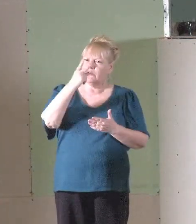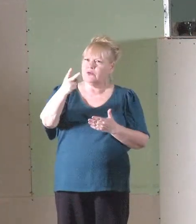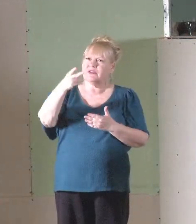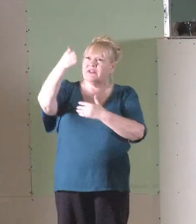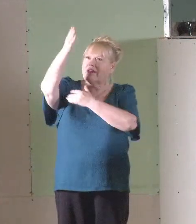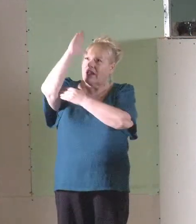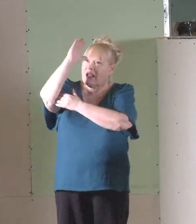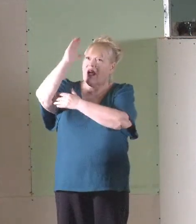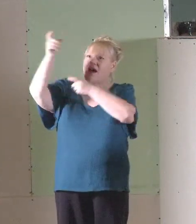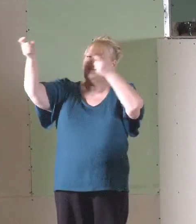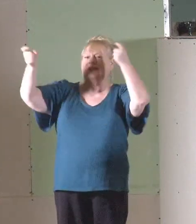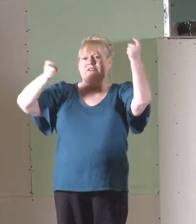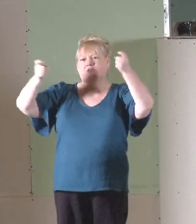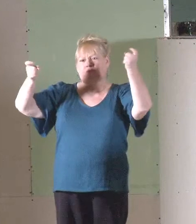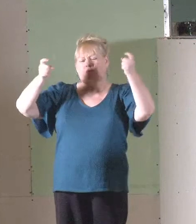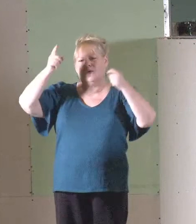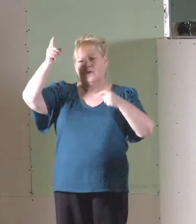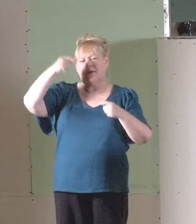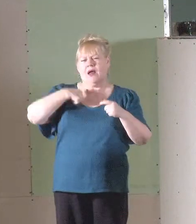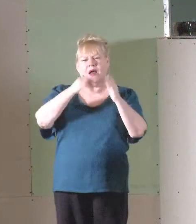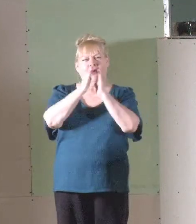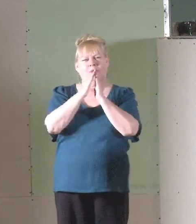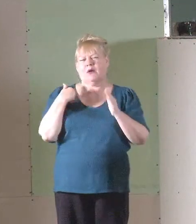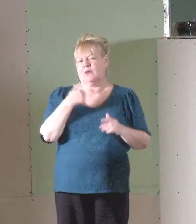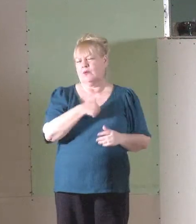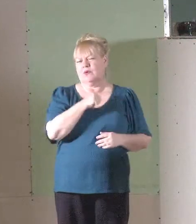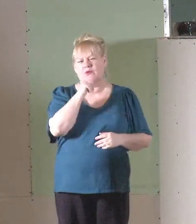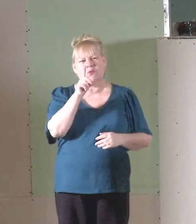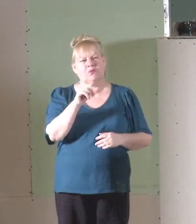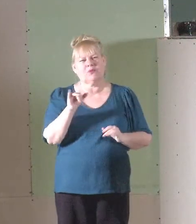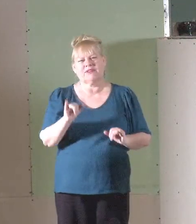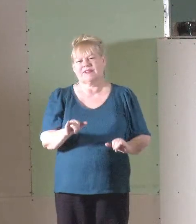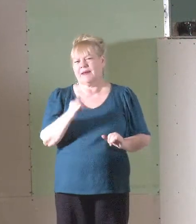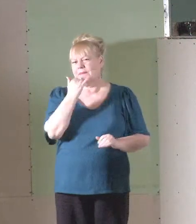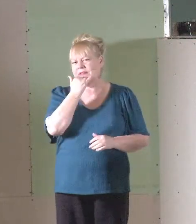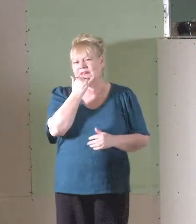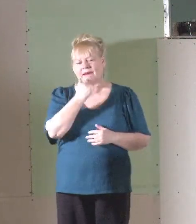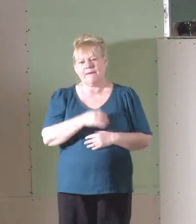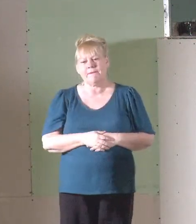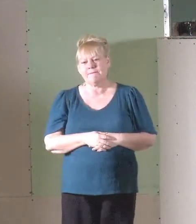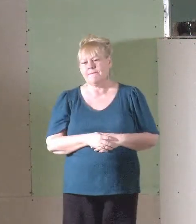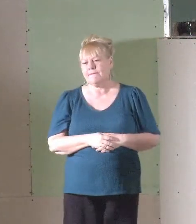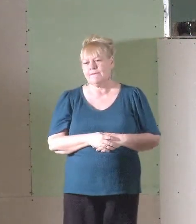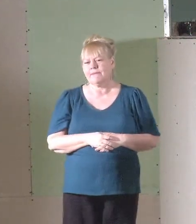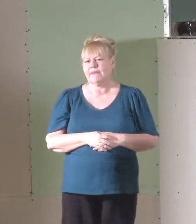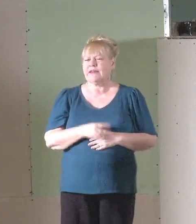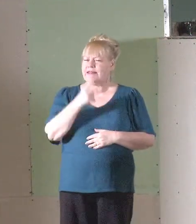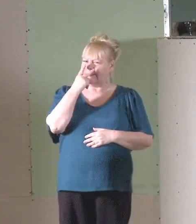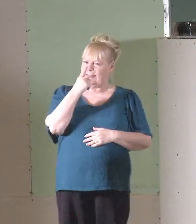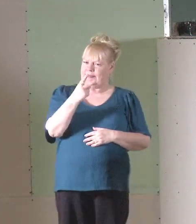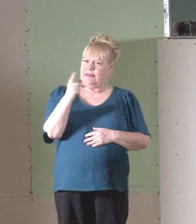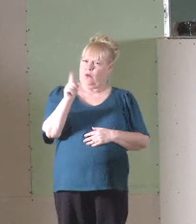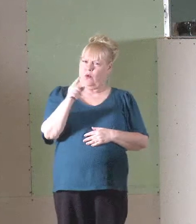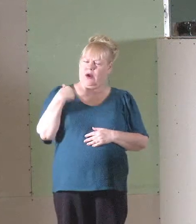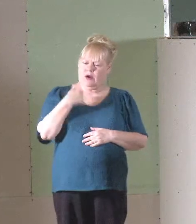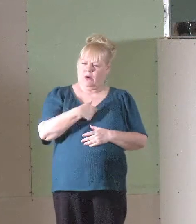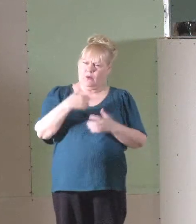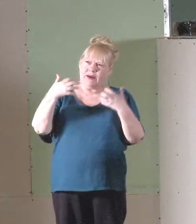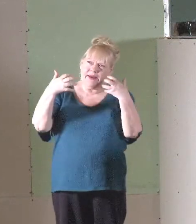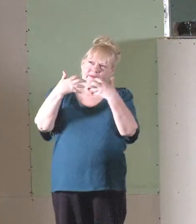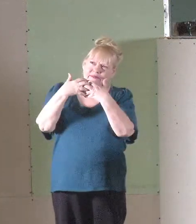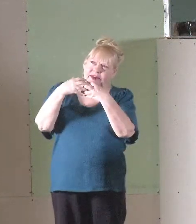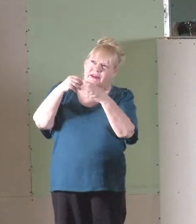of God. I pray that we don't make the same mistake. Let's see where we fit